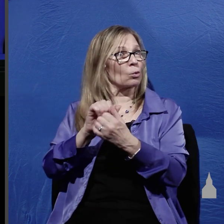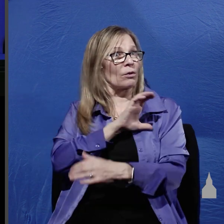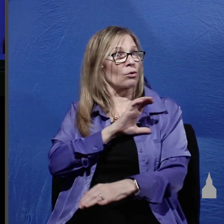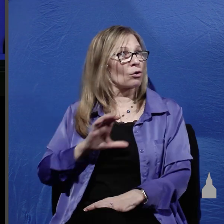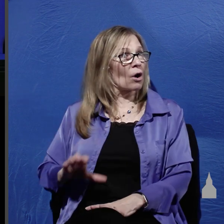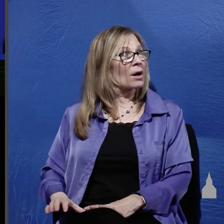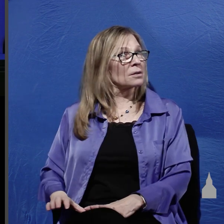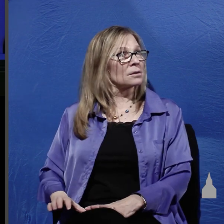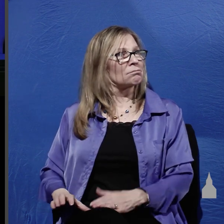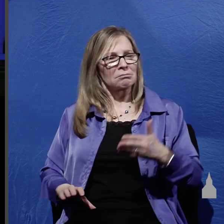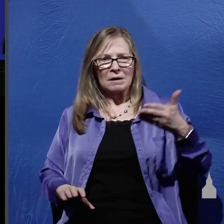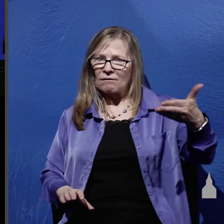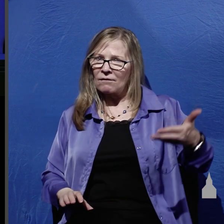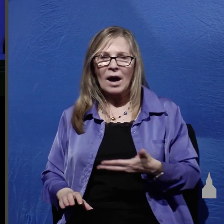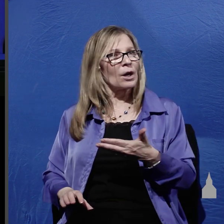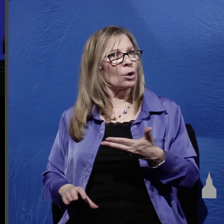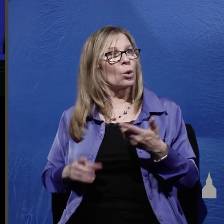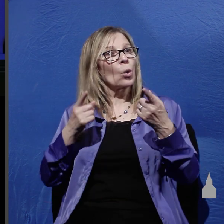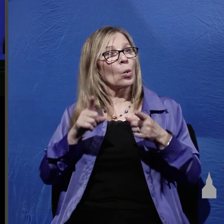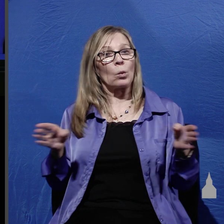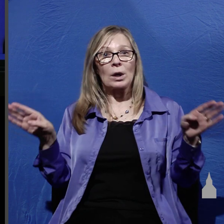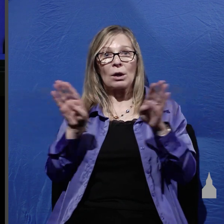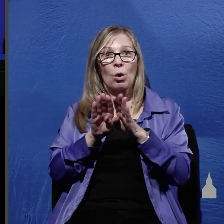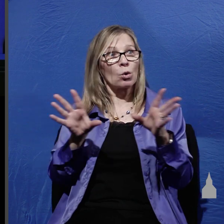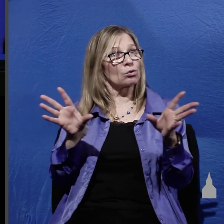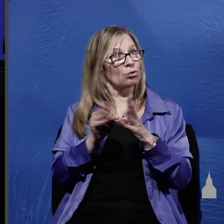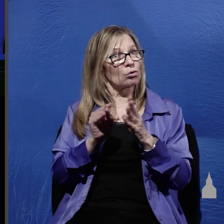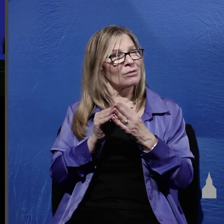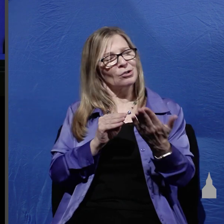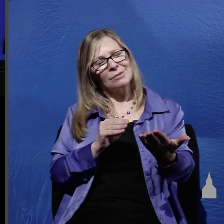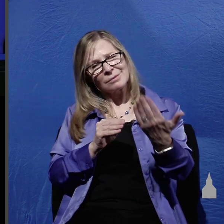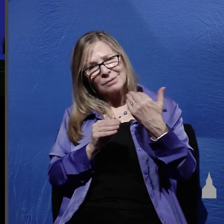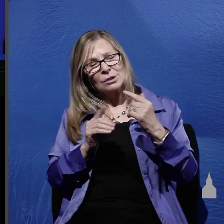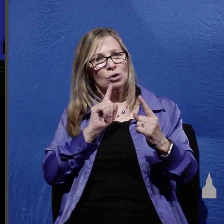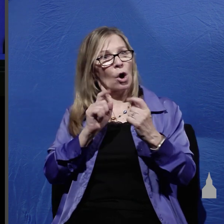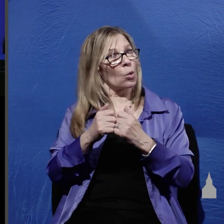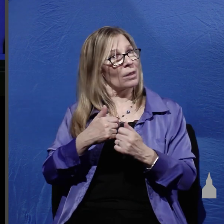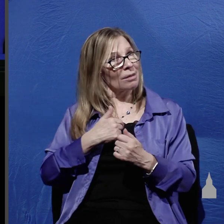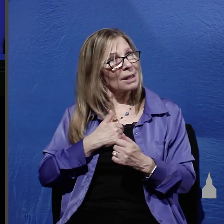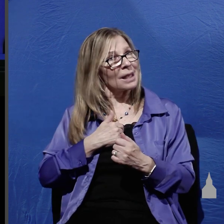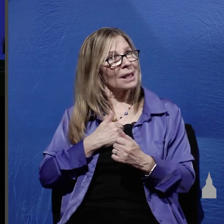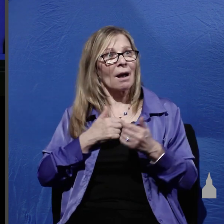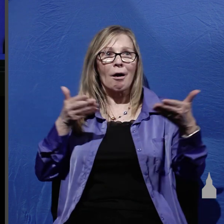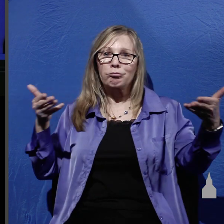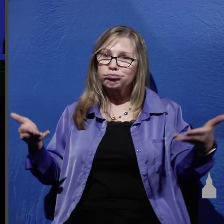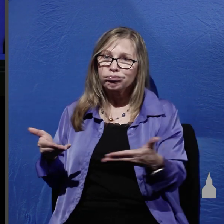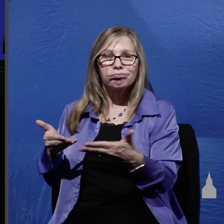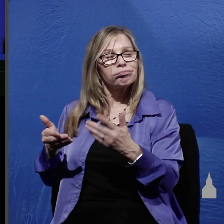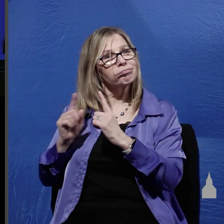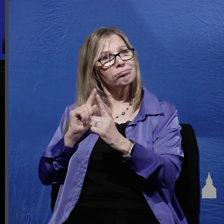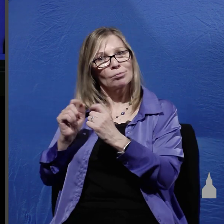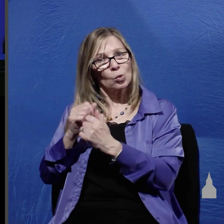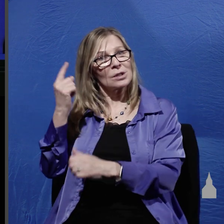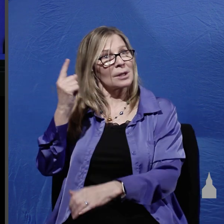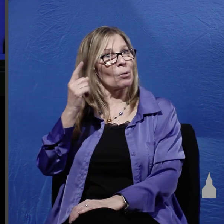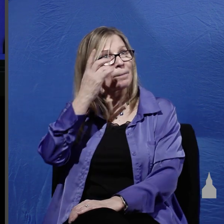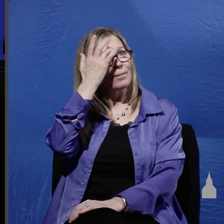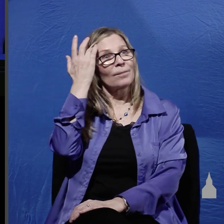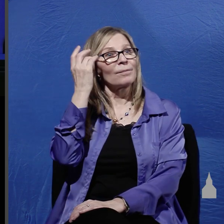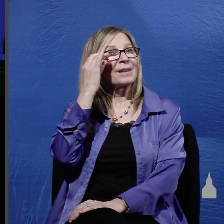then I invite you as we close the service to come up and just talk to me and I'll arrange for you to speak to someone now if you're already a